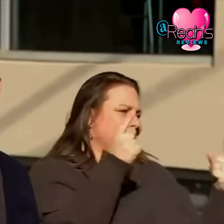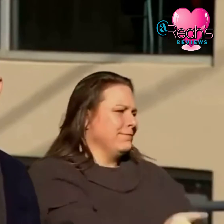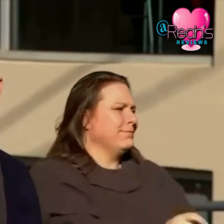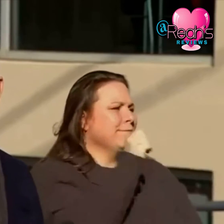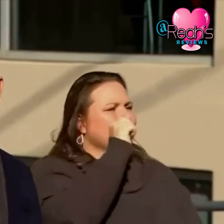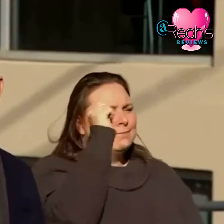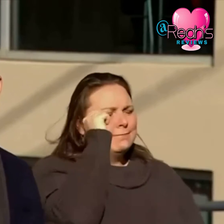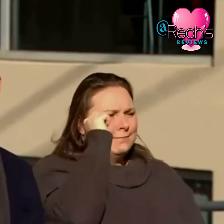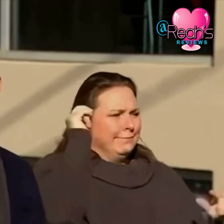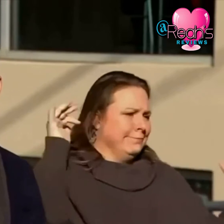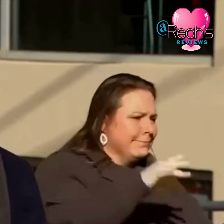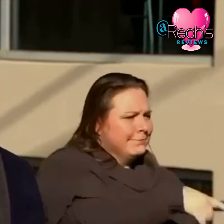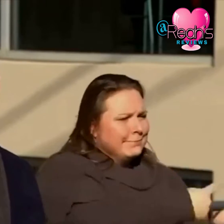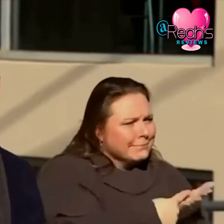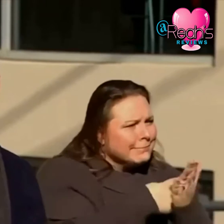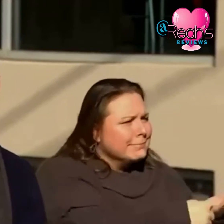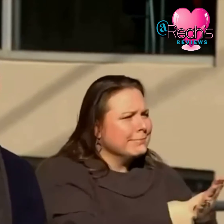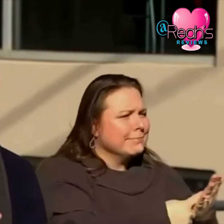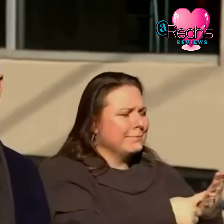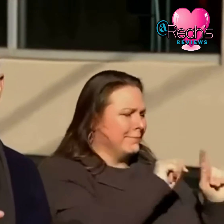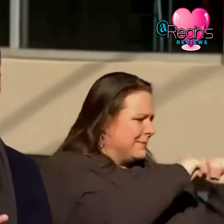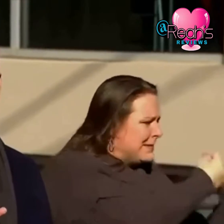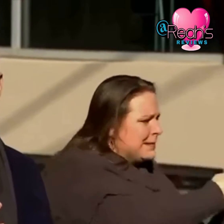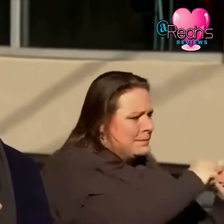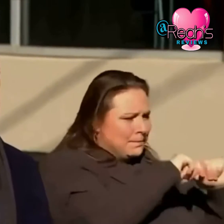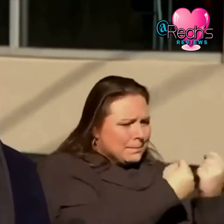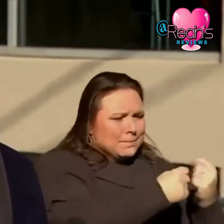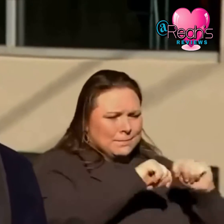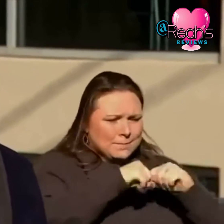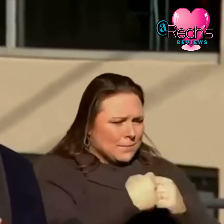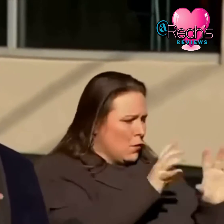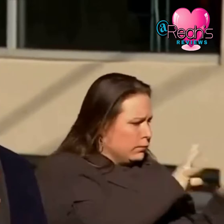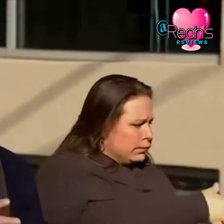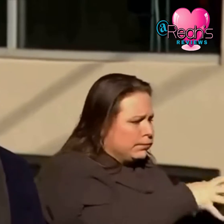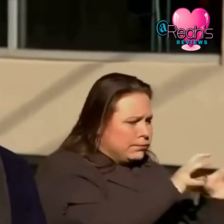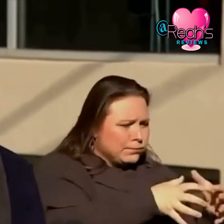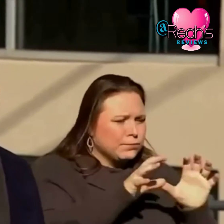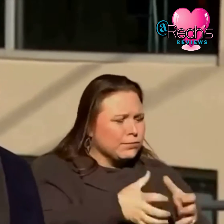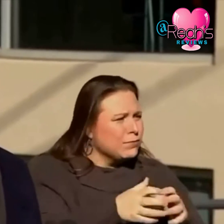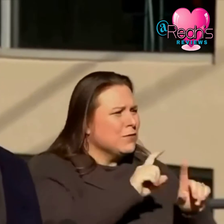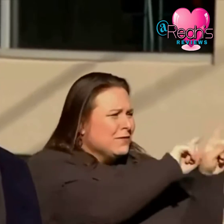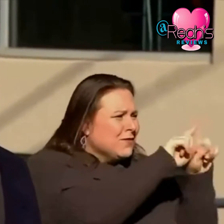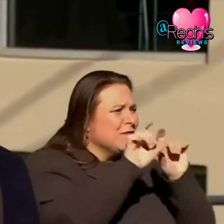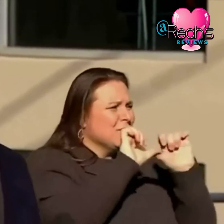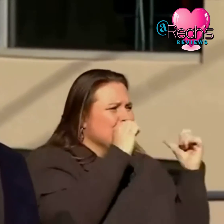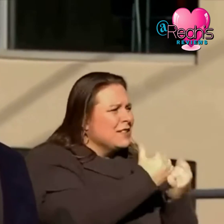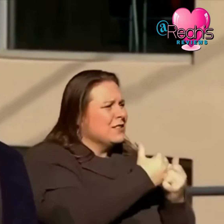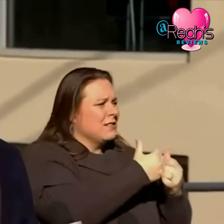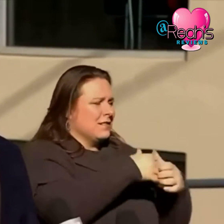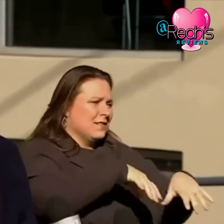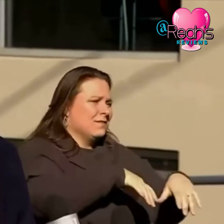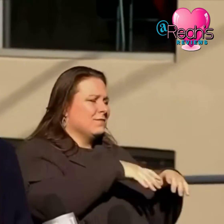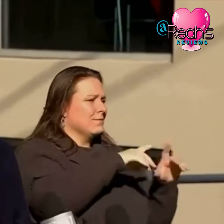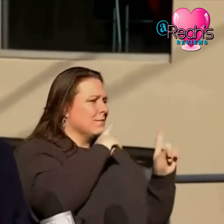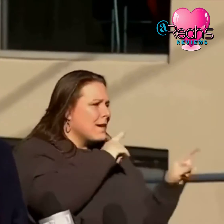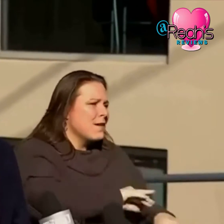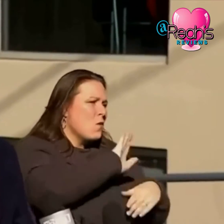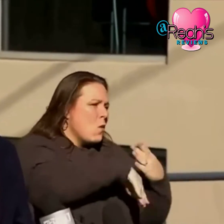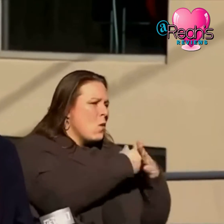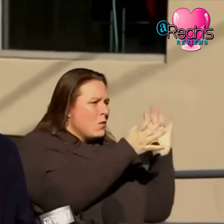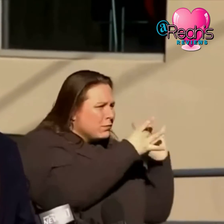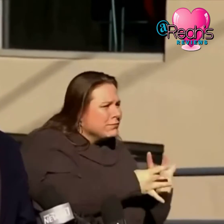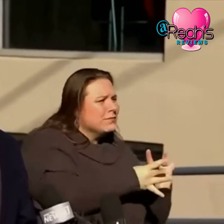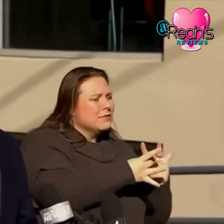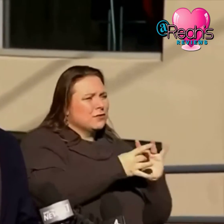happening yesterday teams of agents you know group together across agencies started handling leads as citizens our